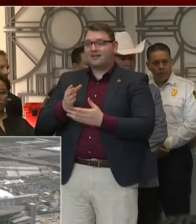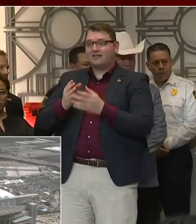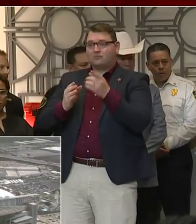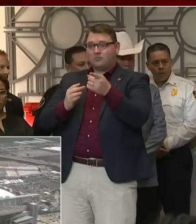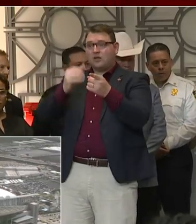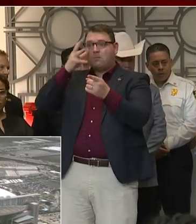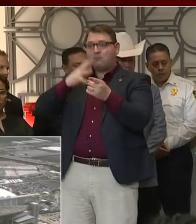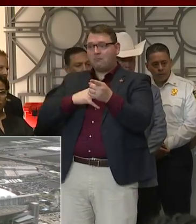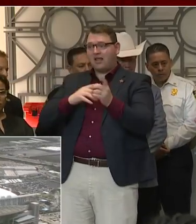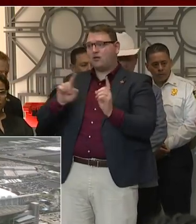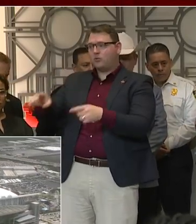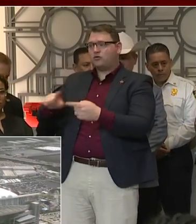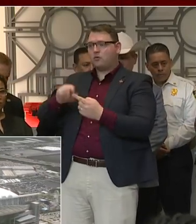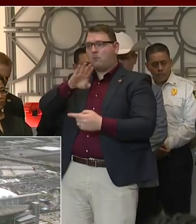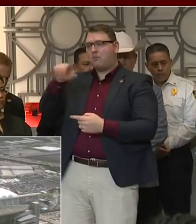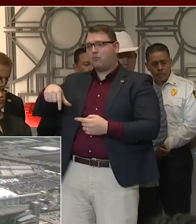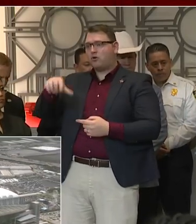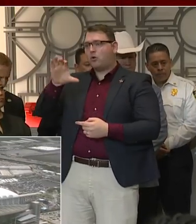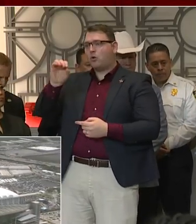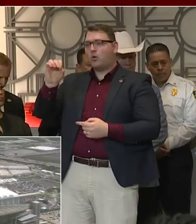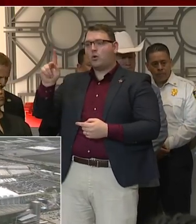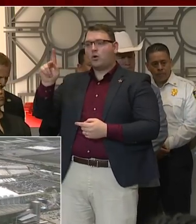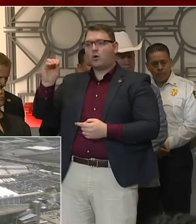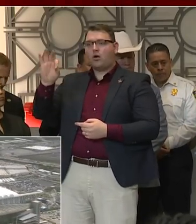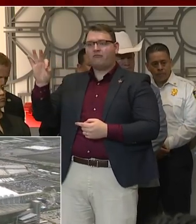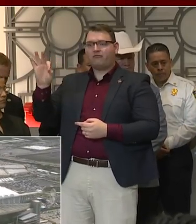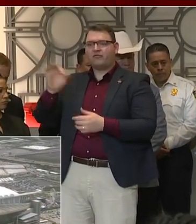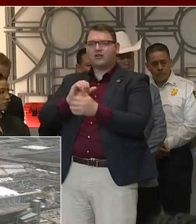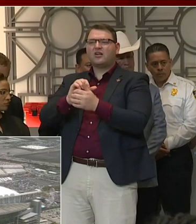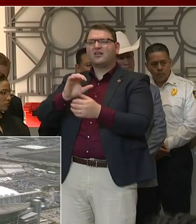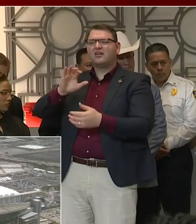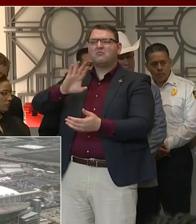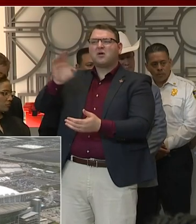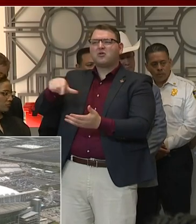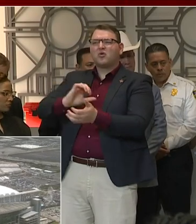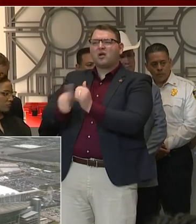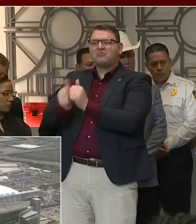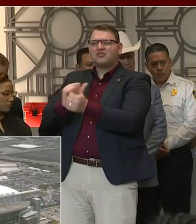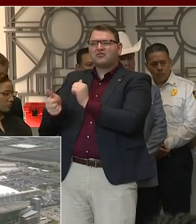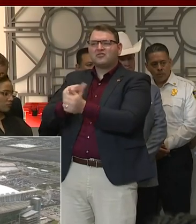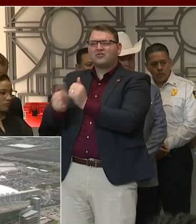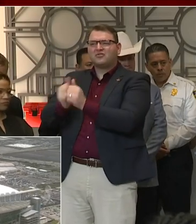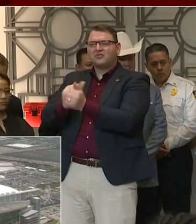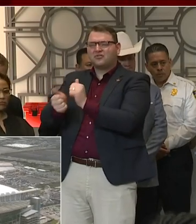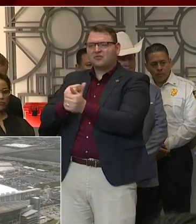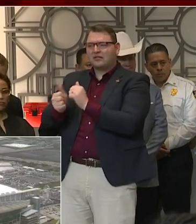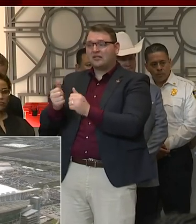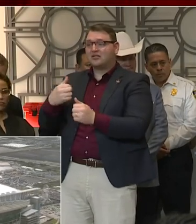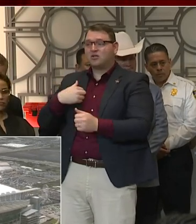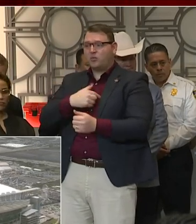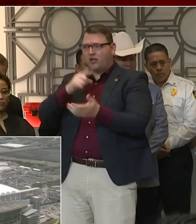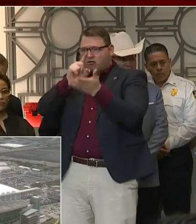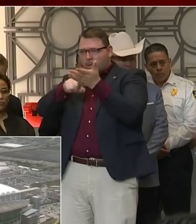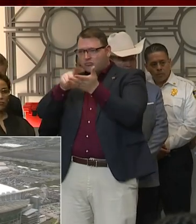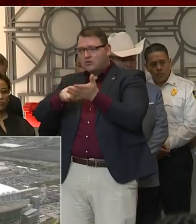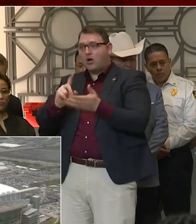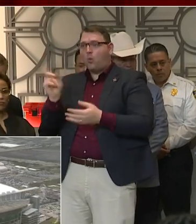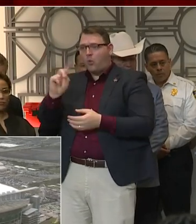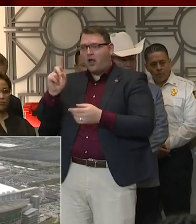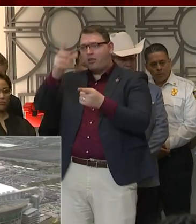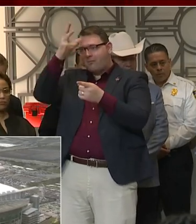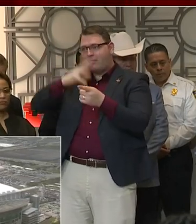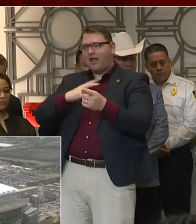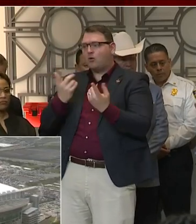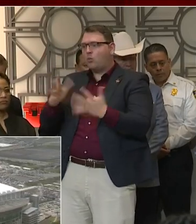at the barbecue cook-off. That's what I asked him. Right, he was at the barbecue cook-off, and then we are tracing to specifically find out where he was,